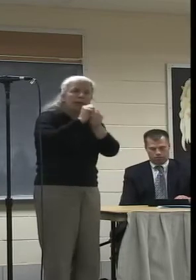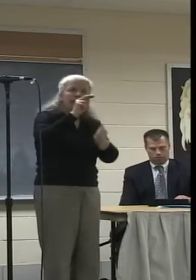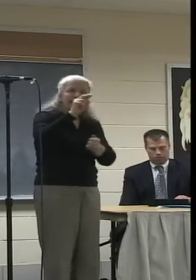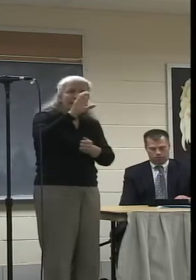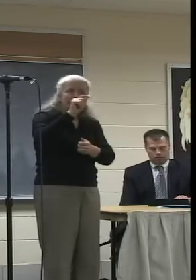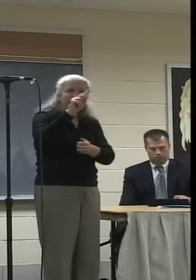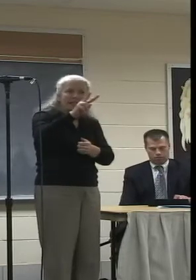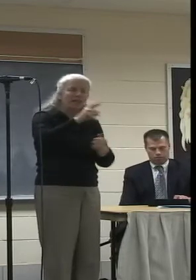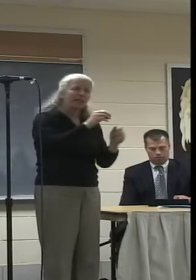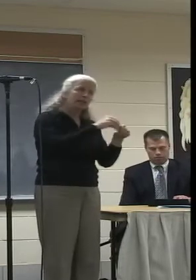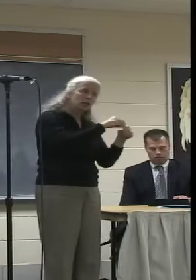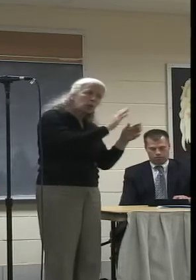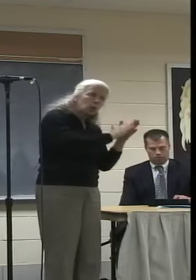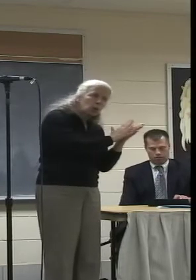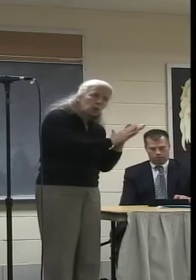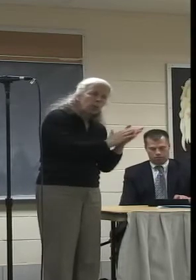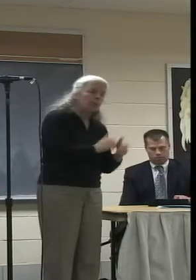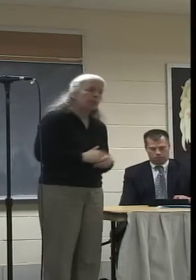the school.